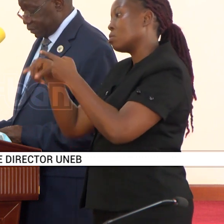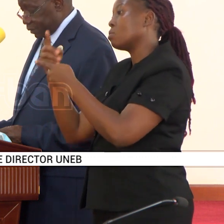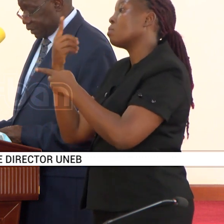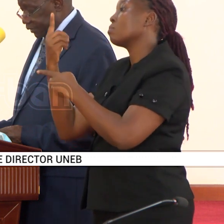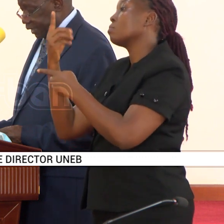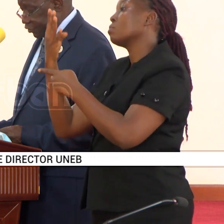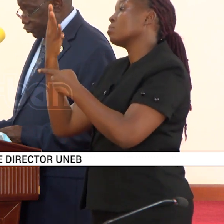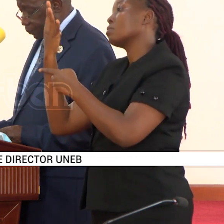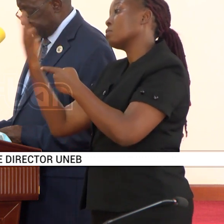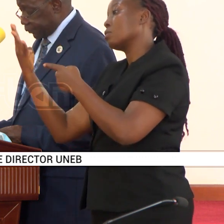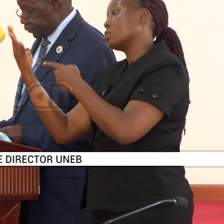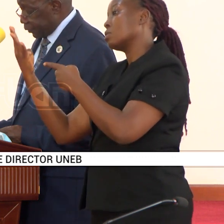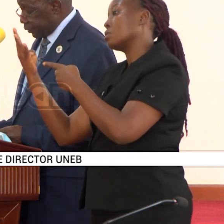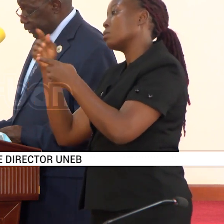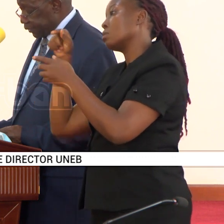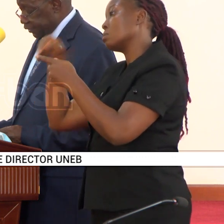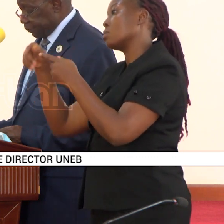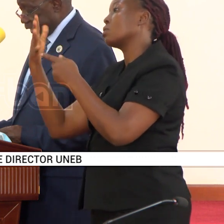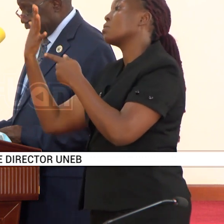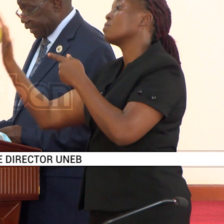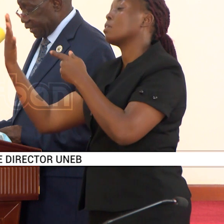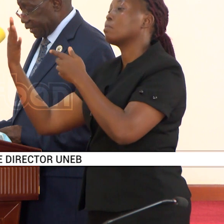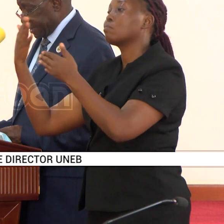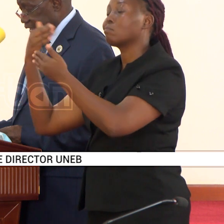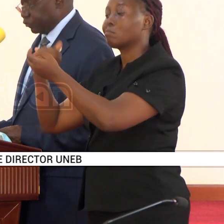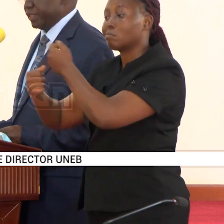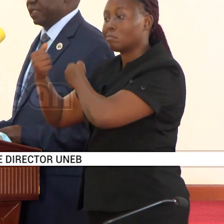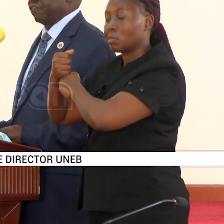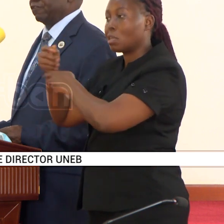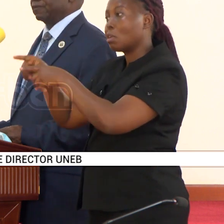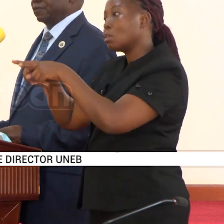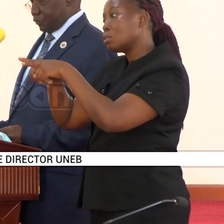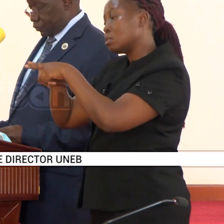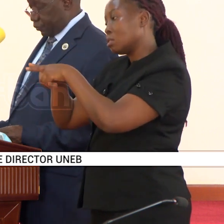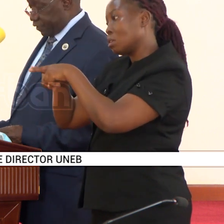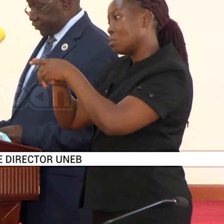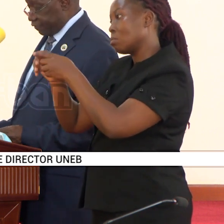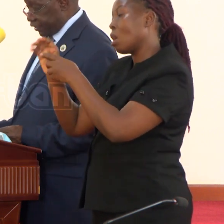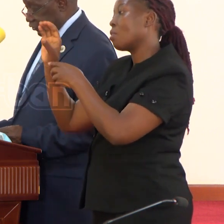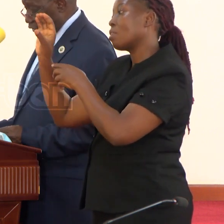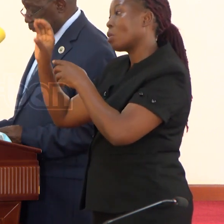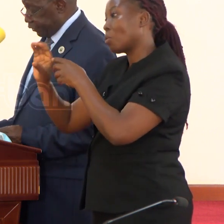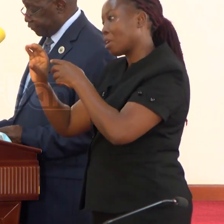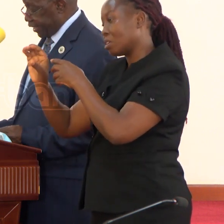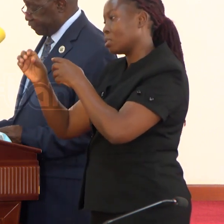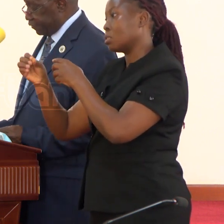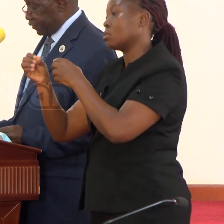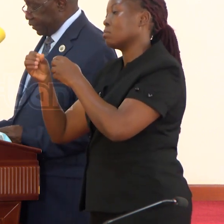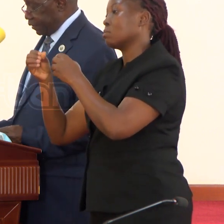a slight drop. Similarly, at the credit level, we have 73